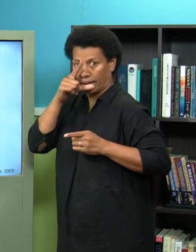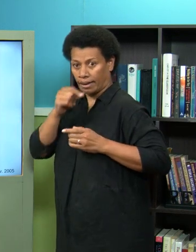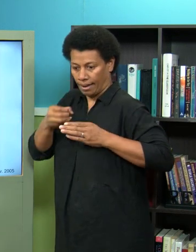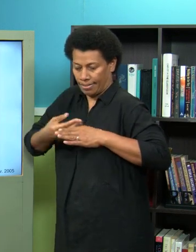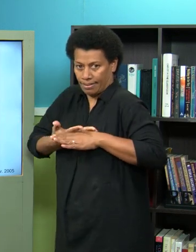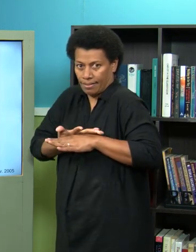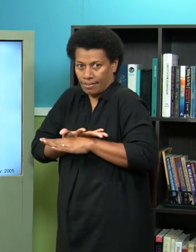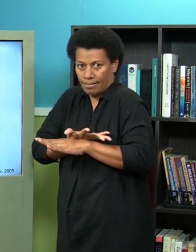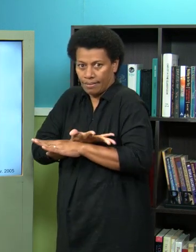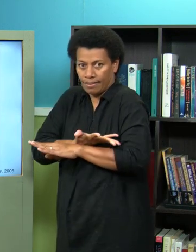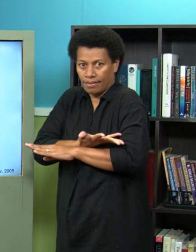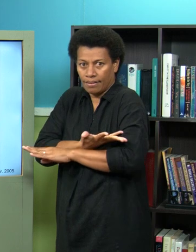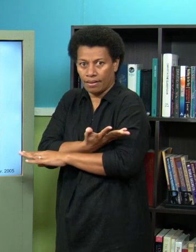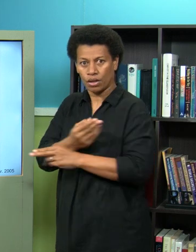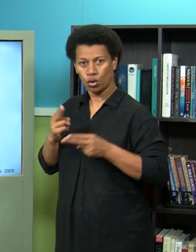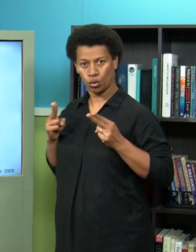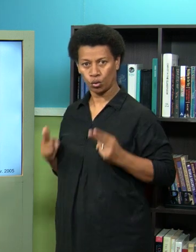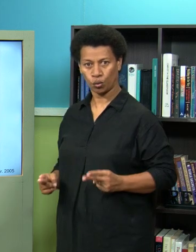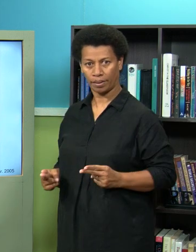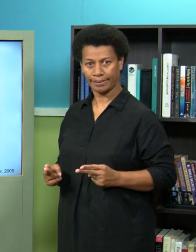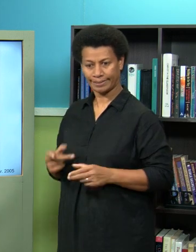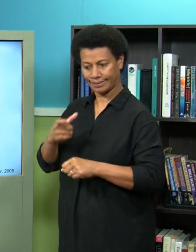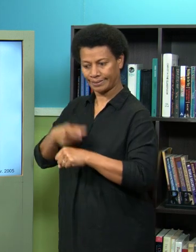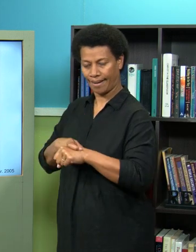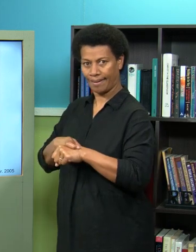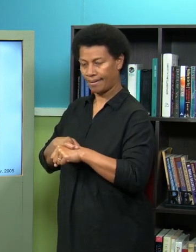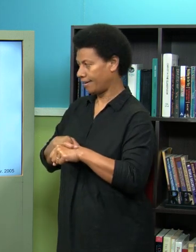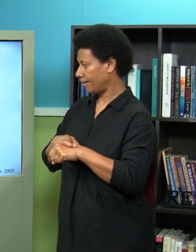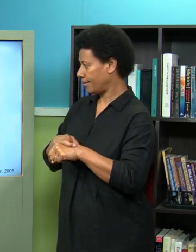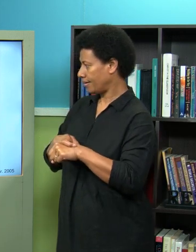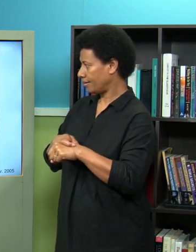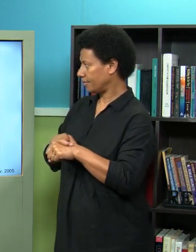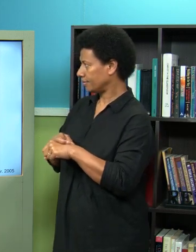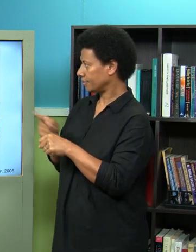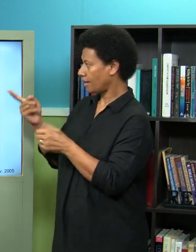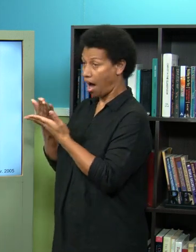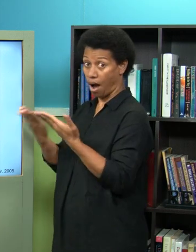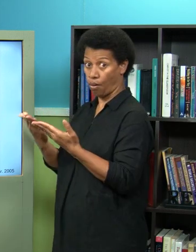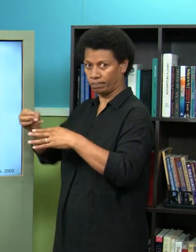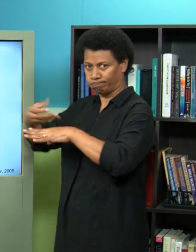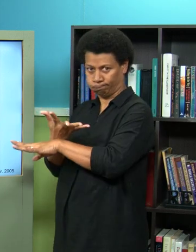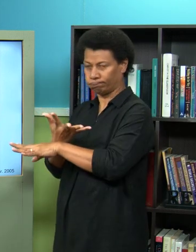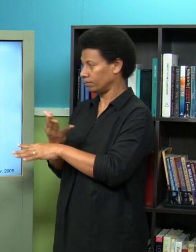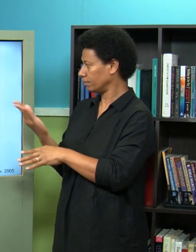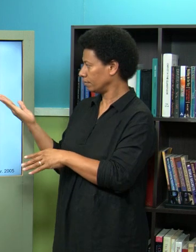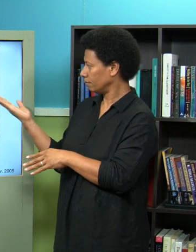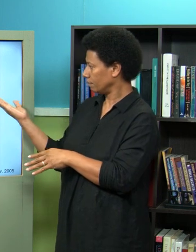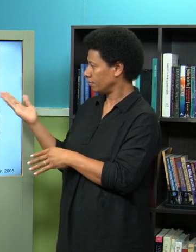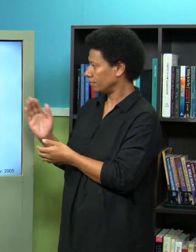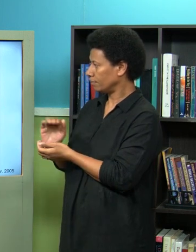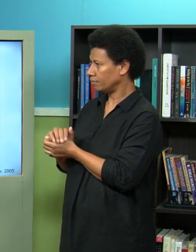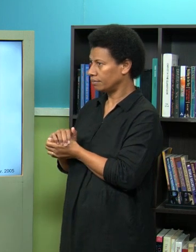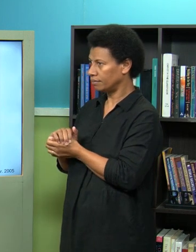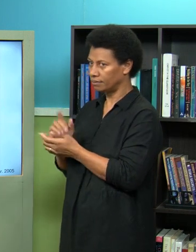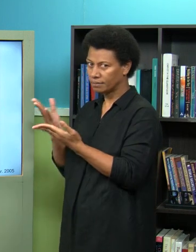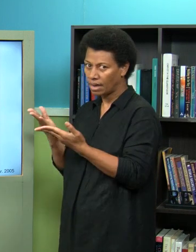enters the normal human cell and then the virus uses the cells normal